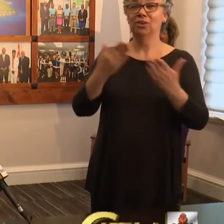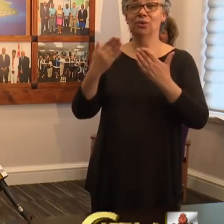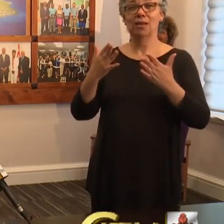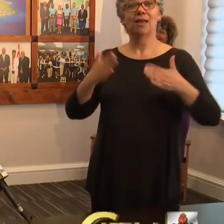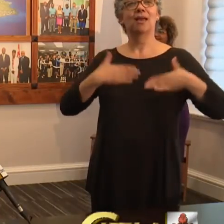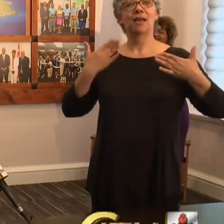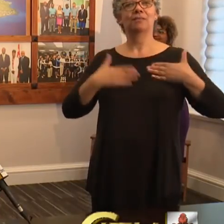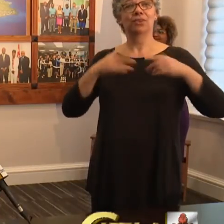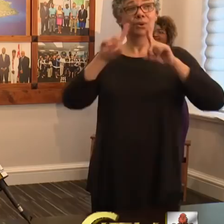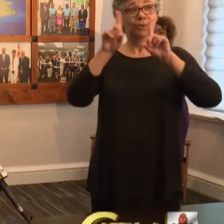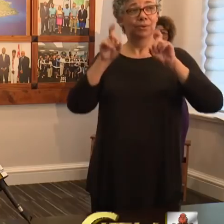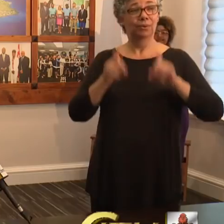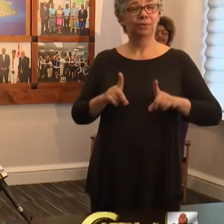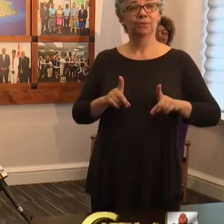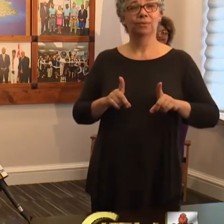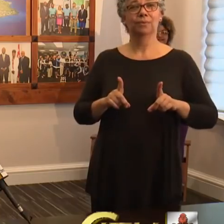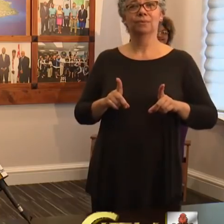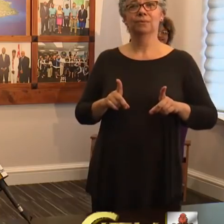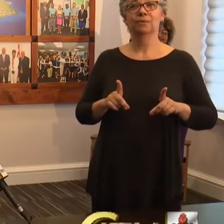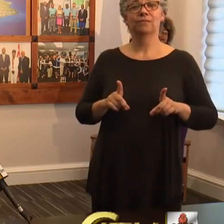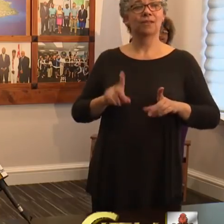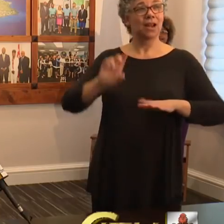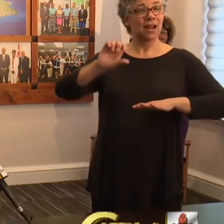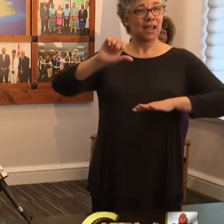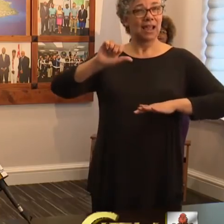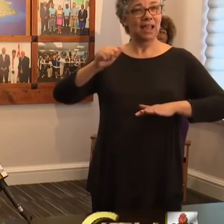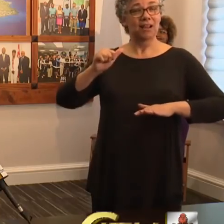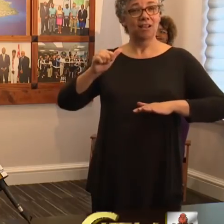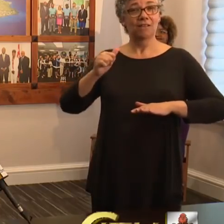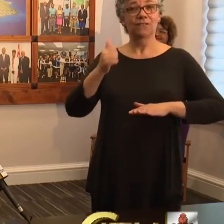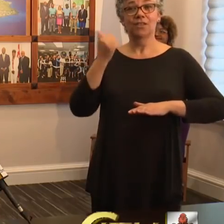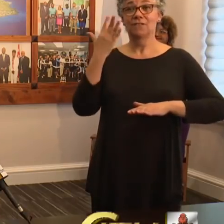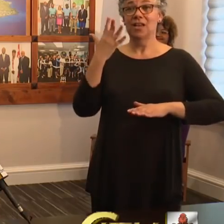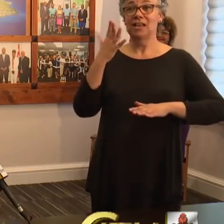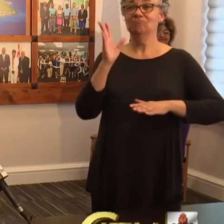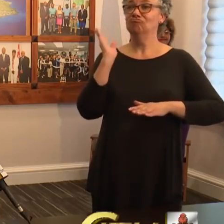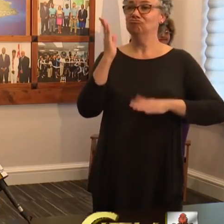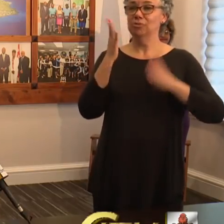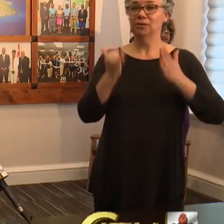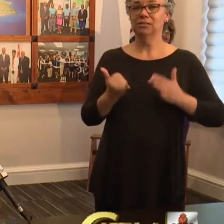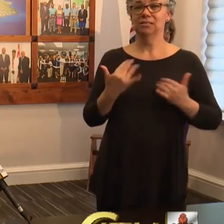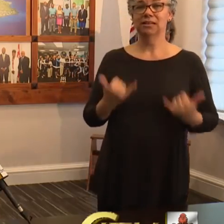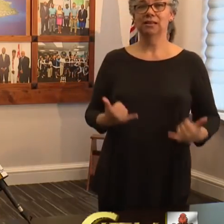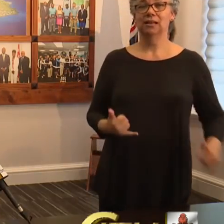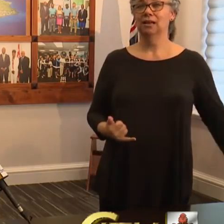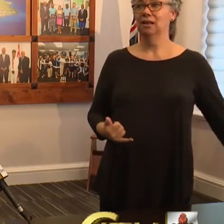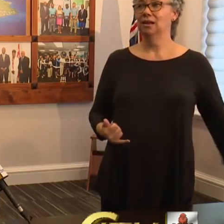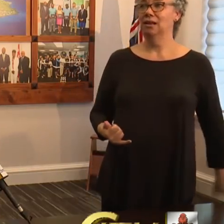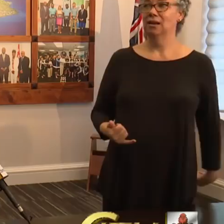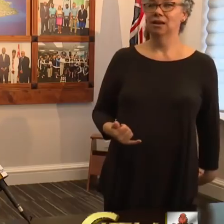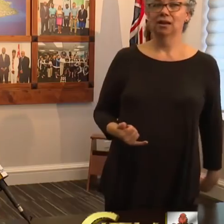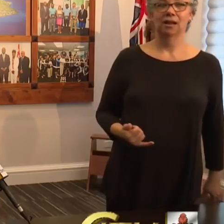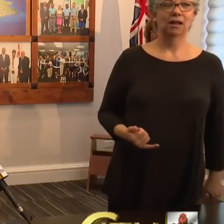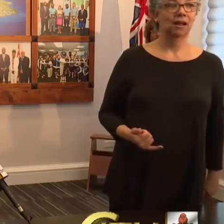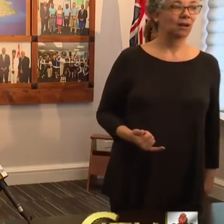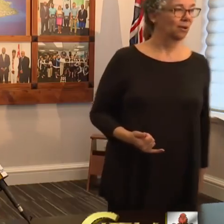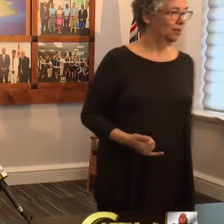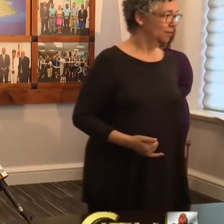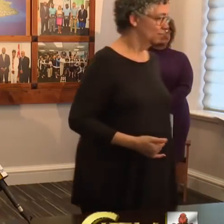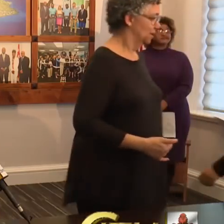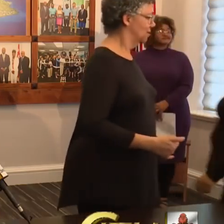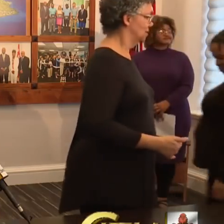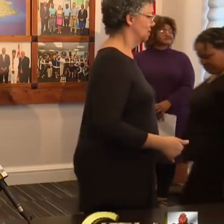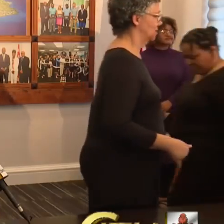I'm happy to take any questions that you may have for any of the five speakers today. Okay. want to start with Hannah.